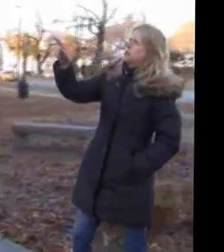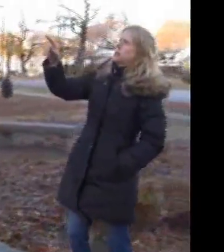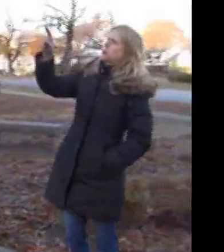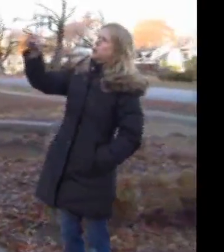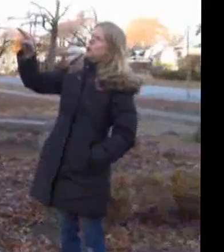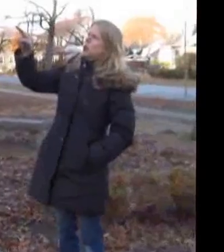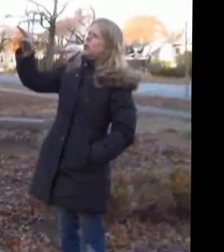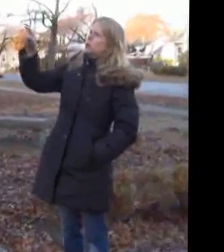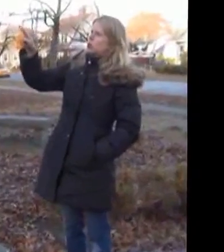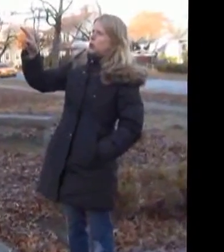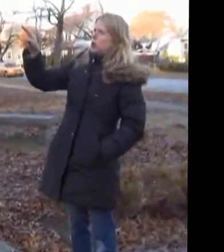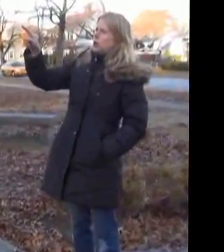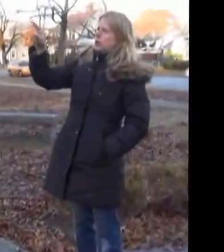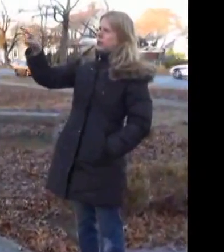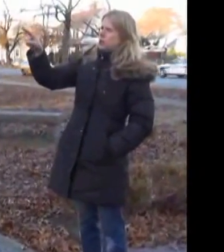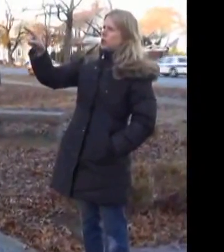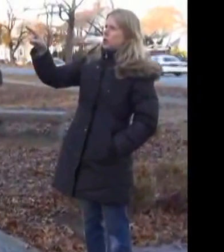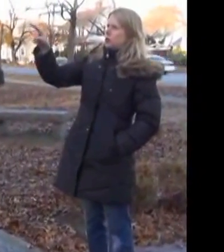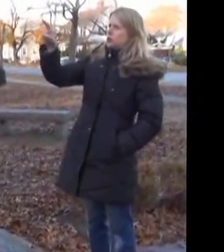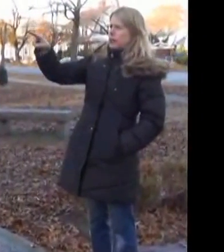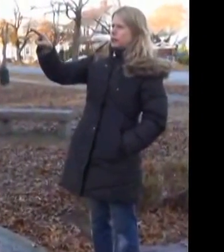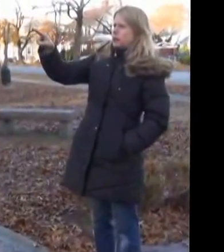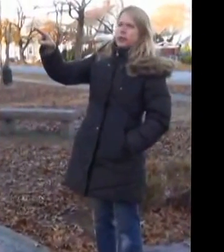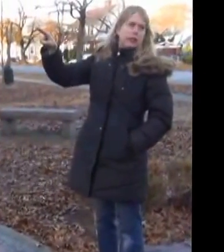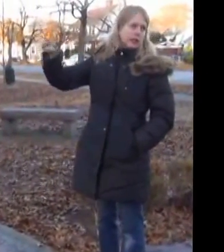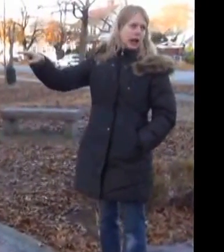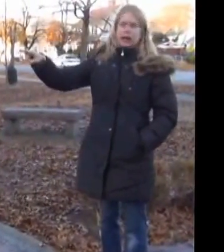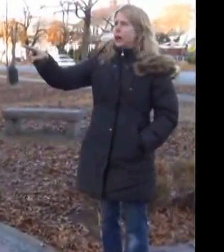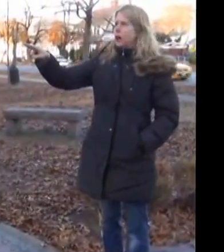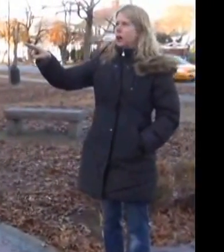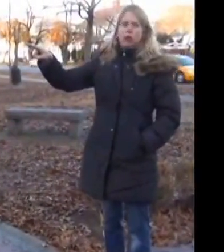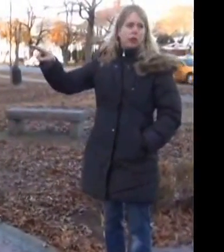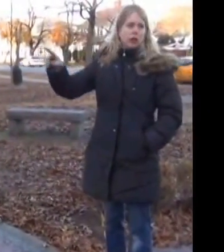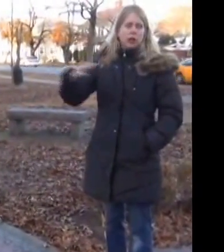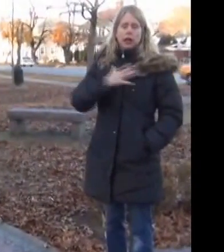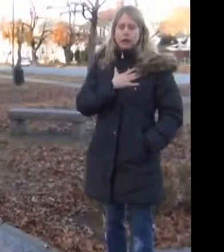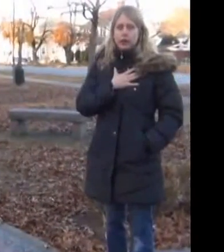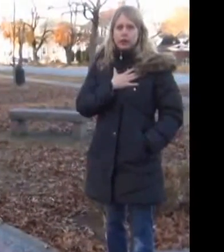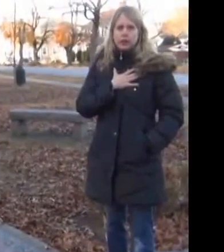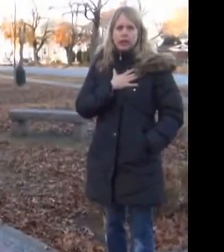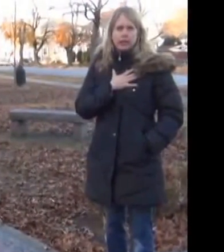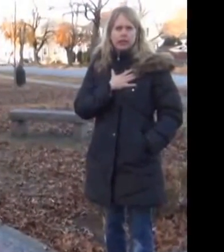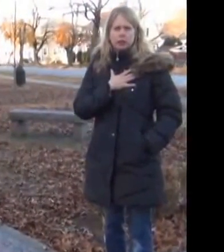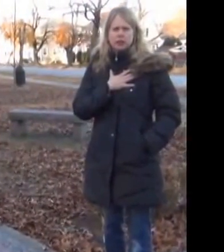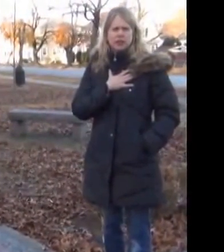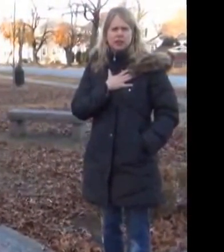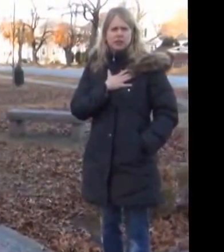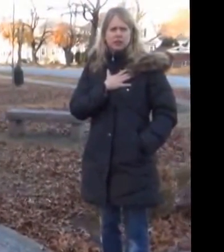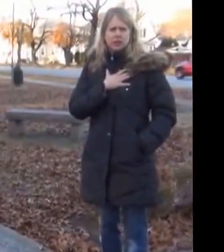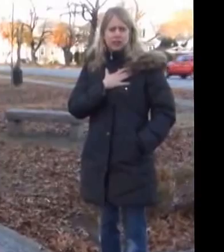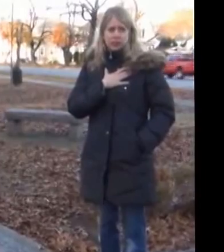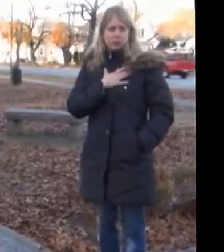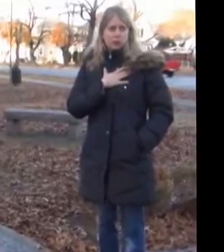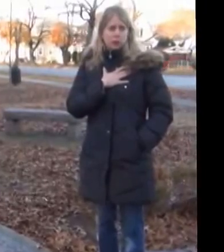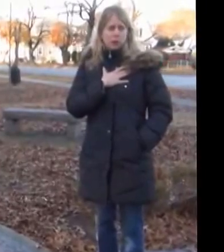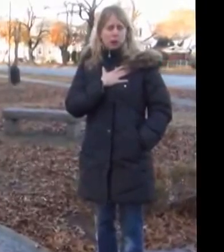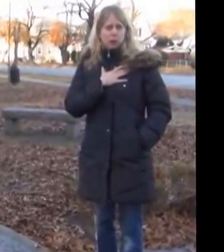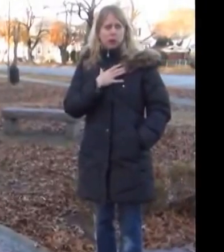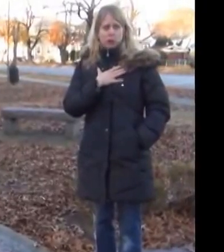was at Buna, Dora, Nisko, Danzig, Dachau. So, I mean, I think he was in, my memory might